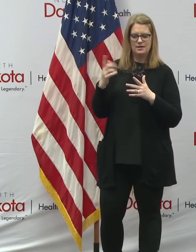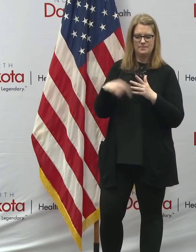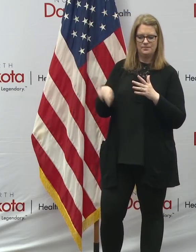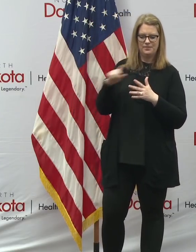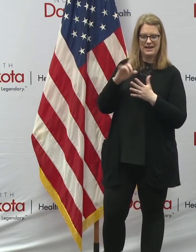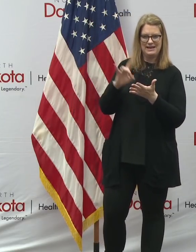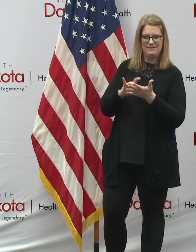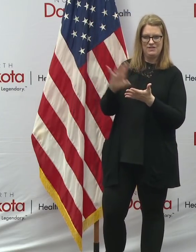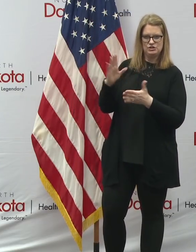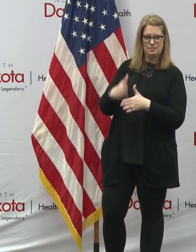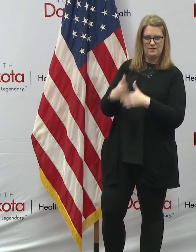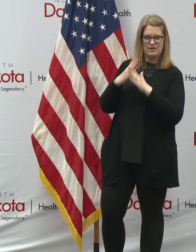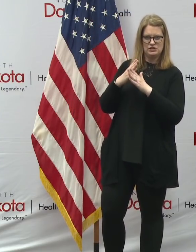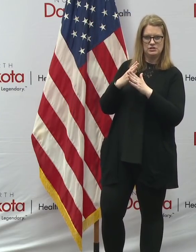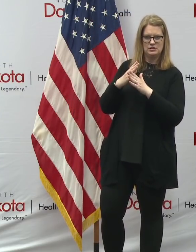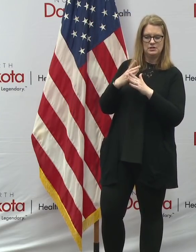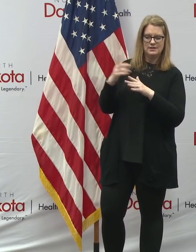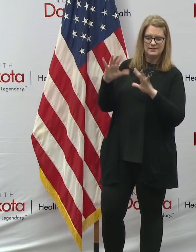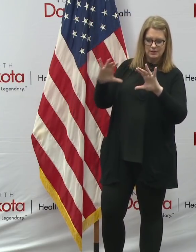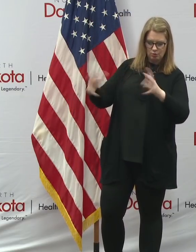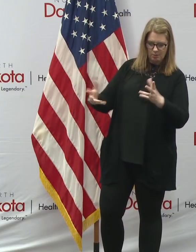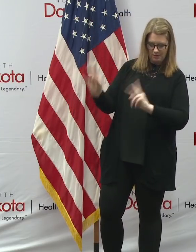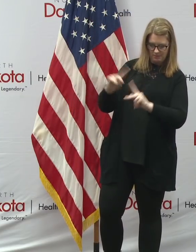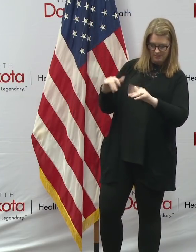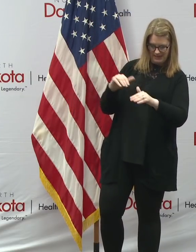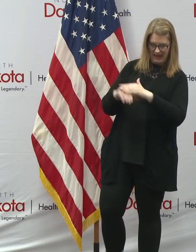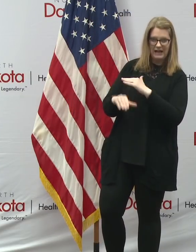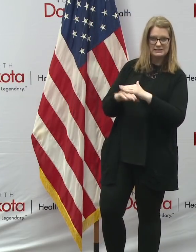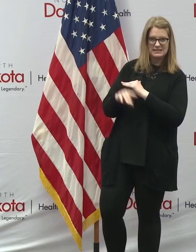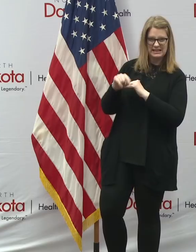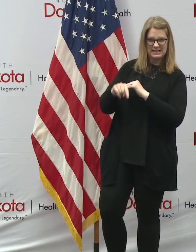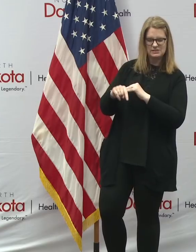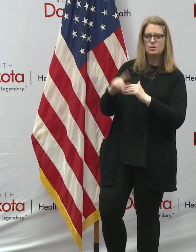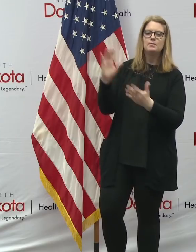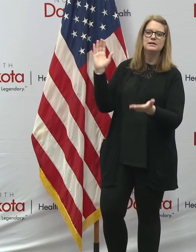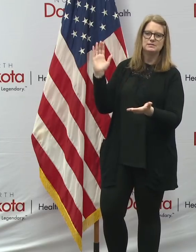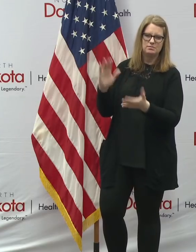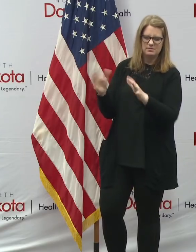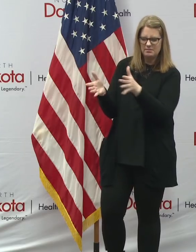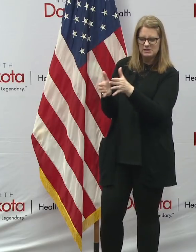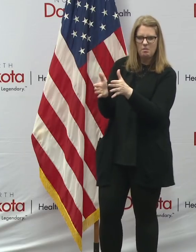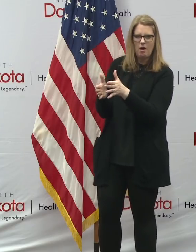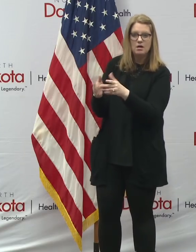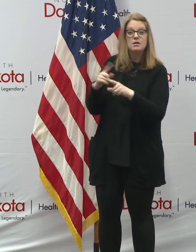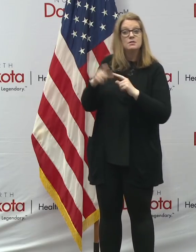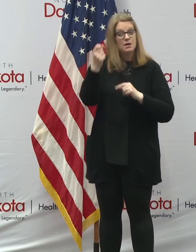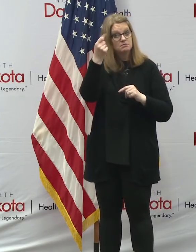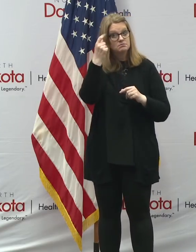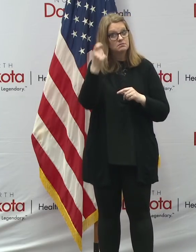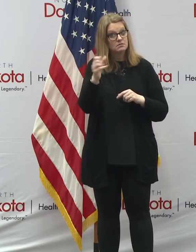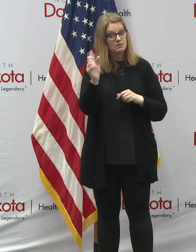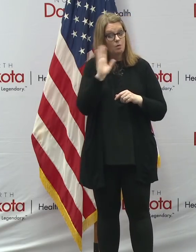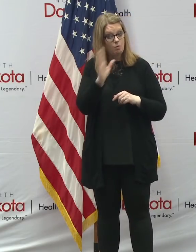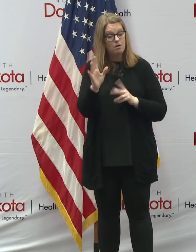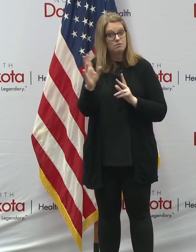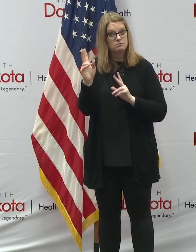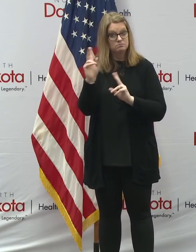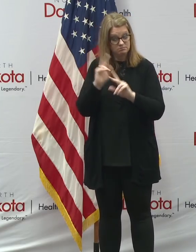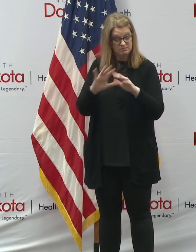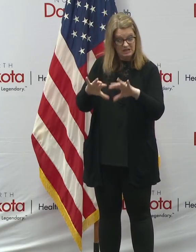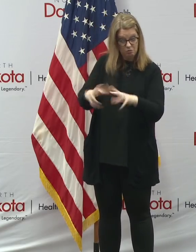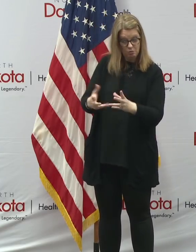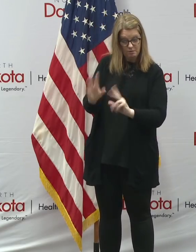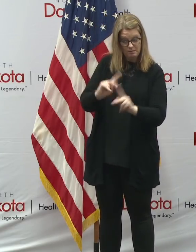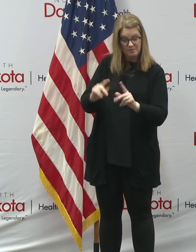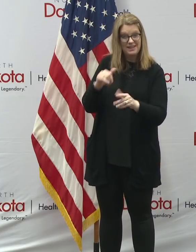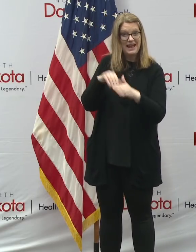need to access this program will be small. But we know there is a segment of the population that will need access to these